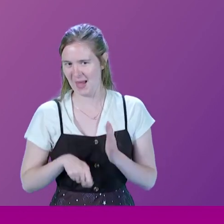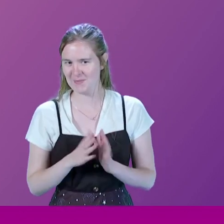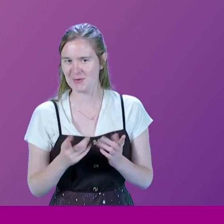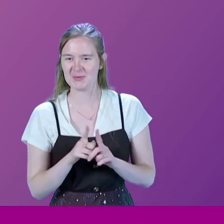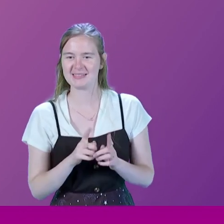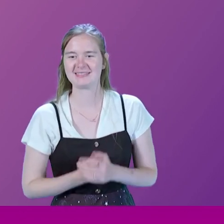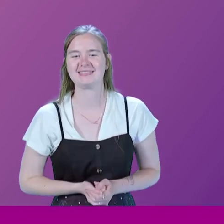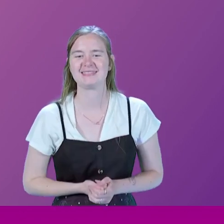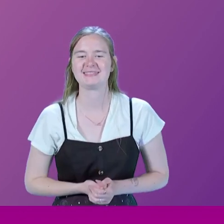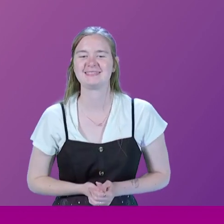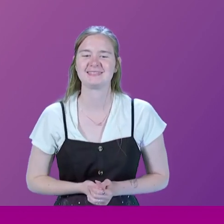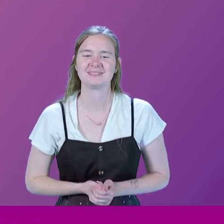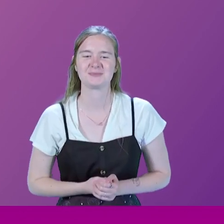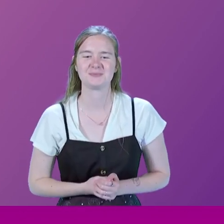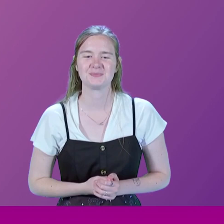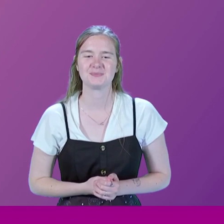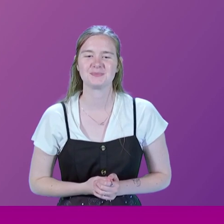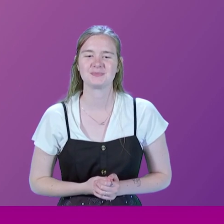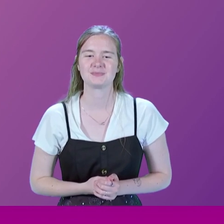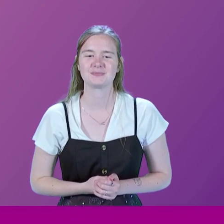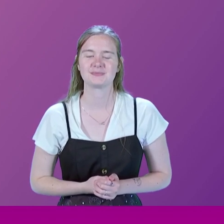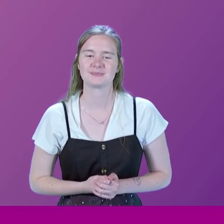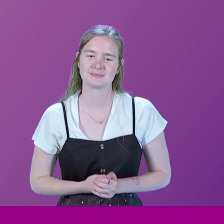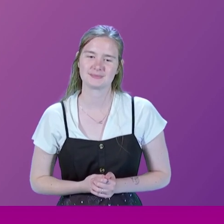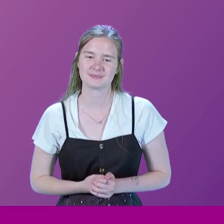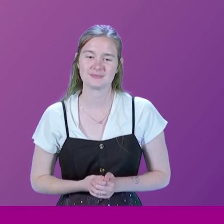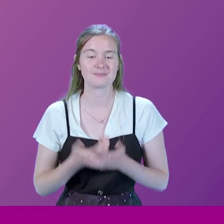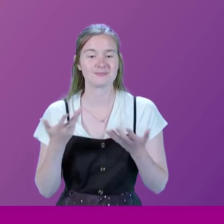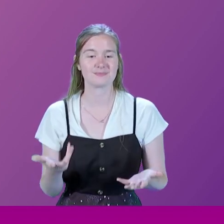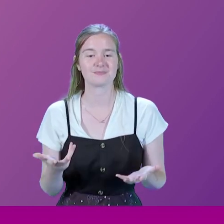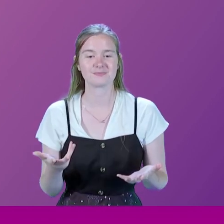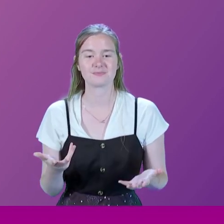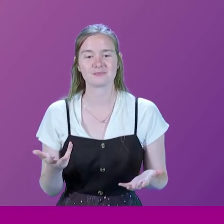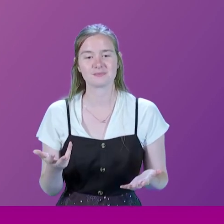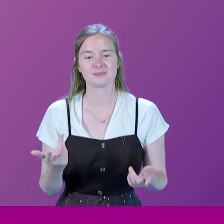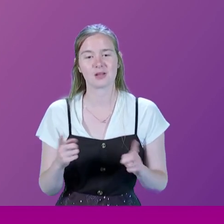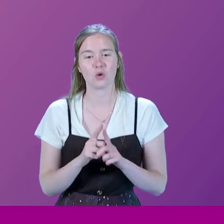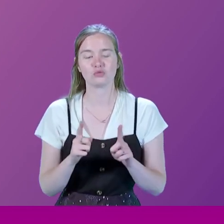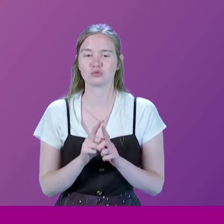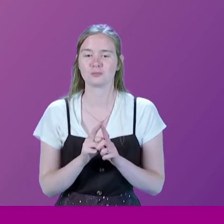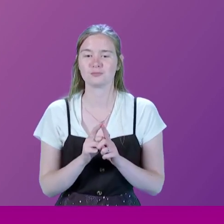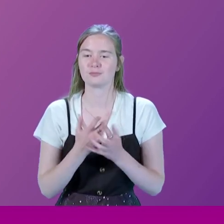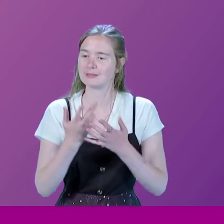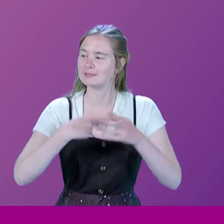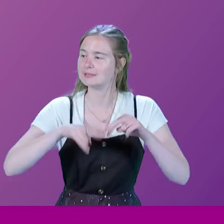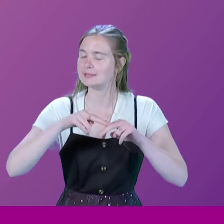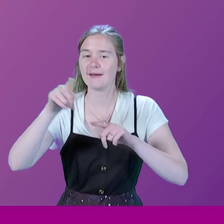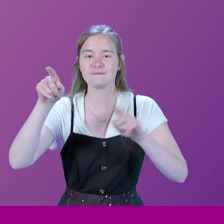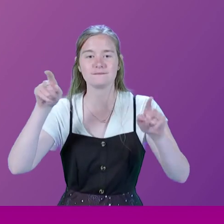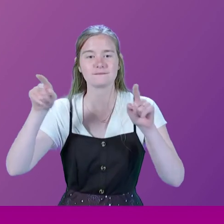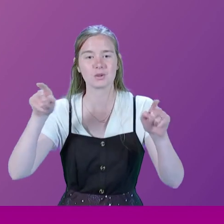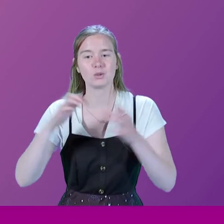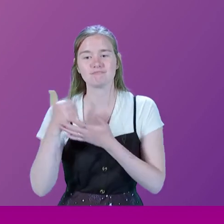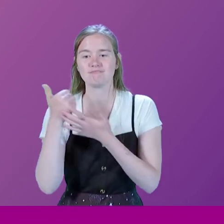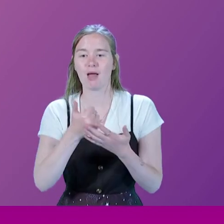take up the possibility of. And that the various members of staff here today will